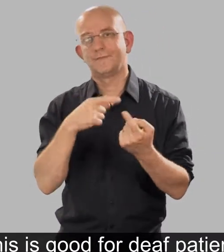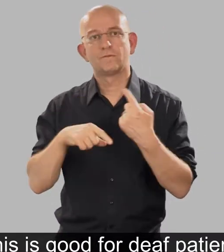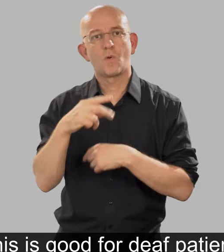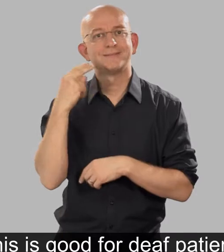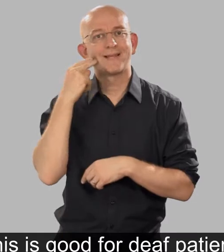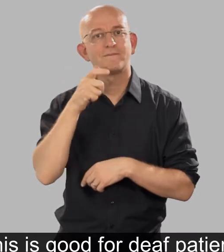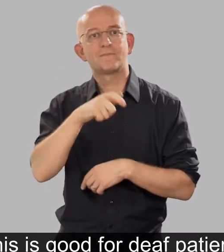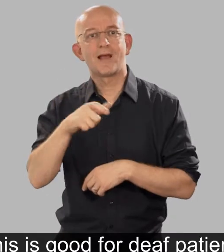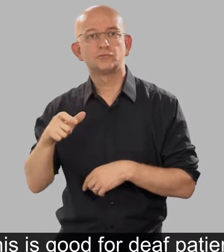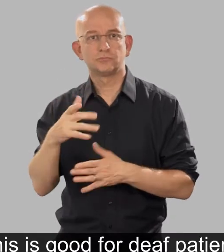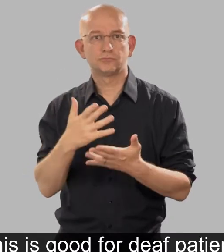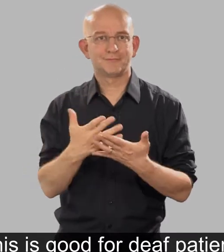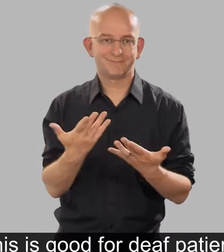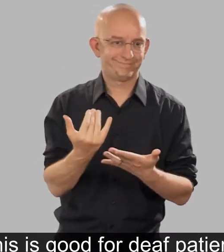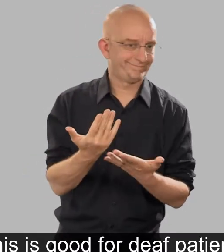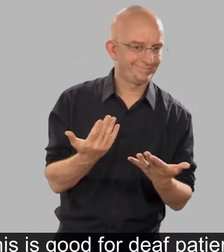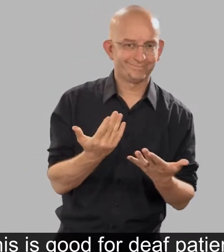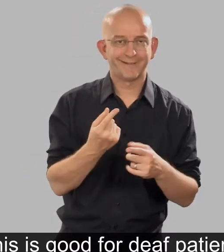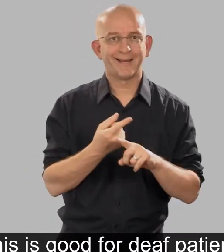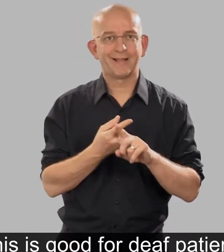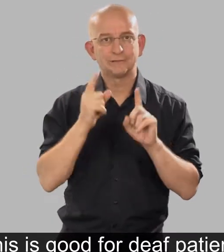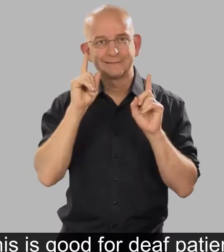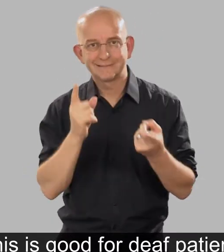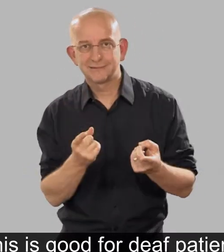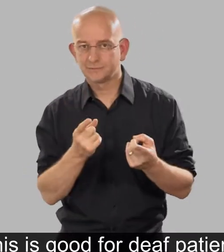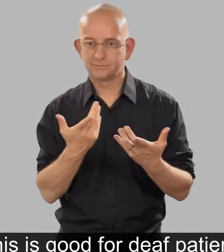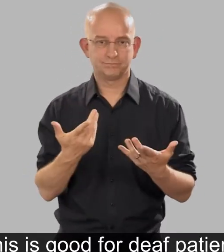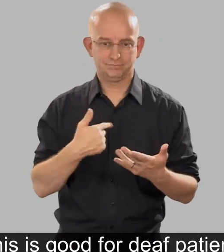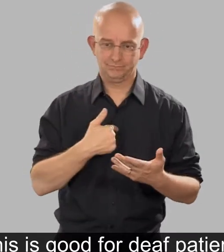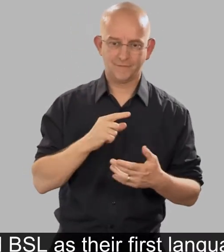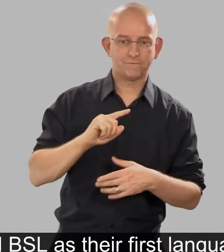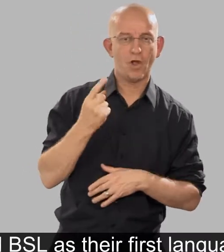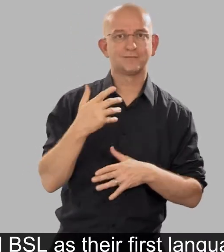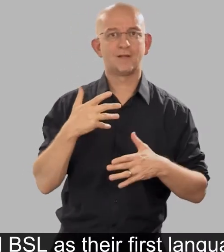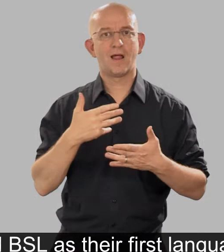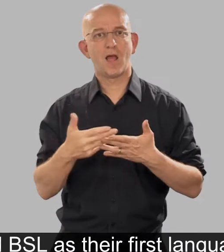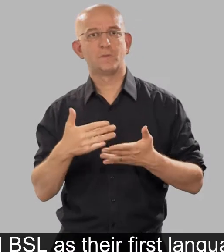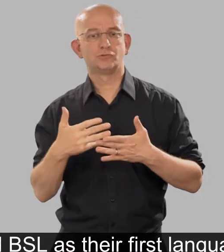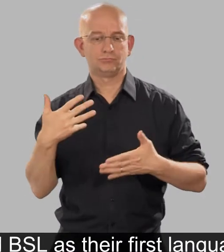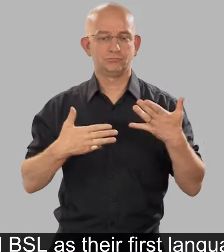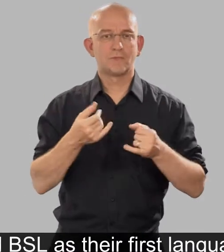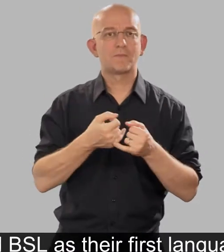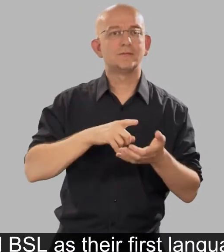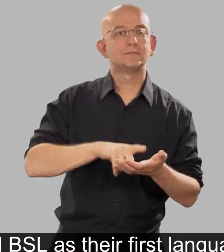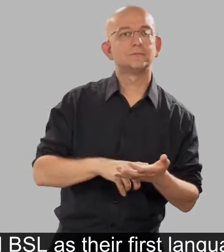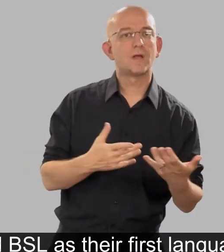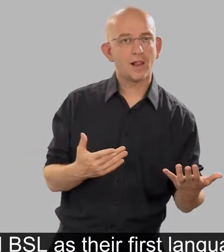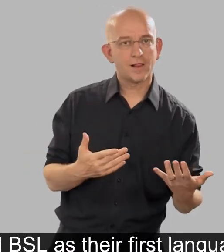This is good for deaf patients with little English and BSL as their first language.